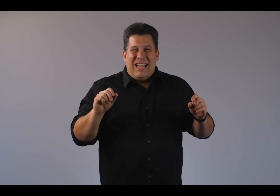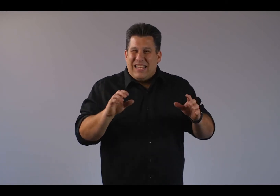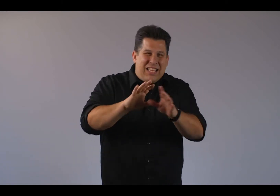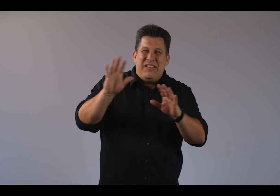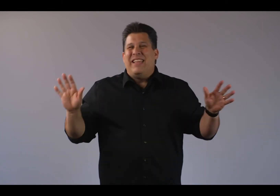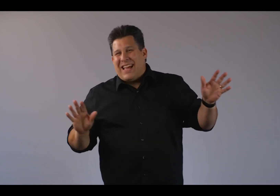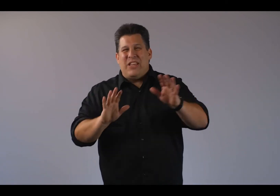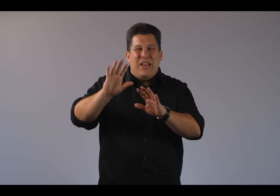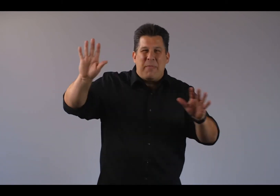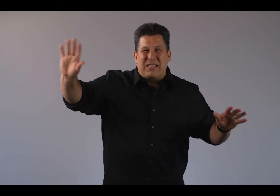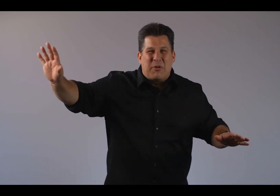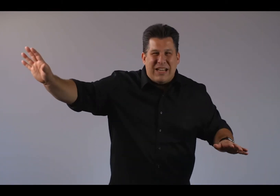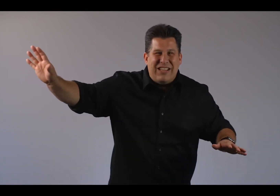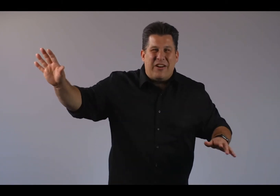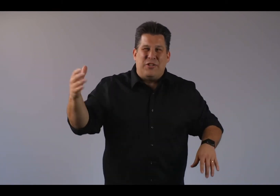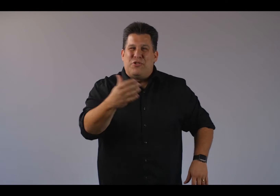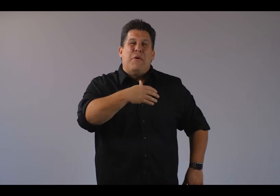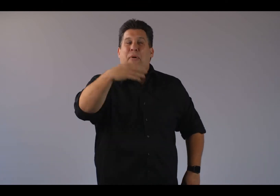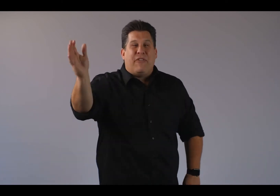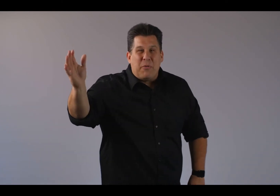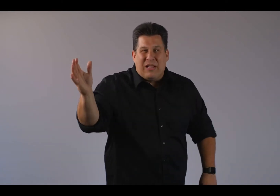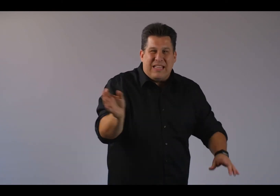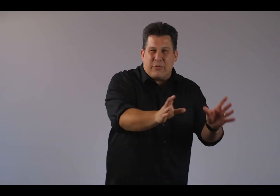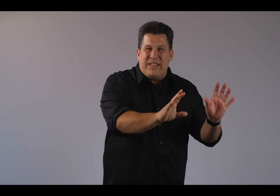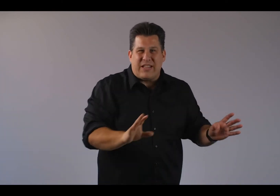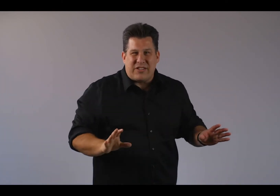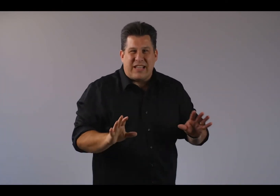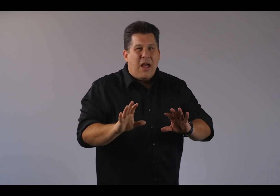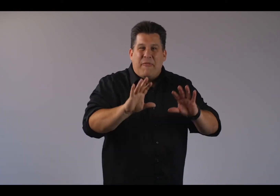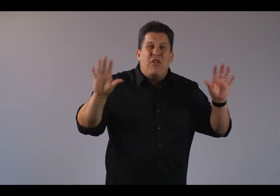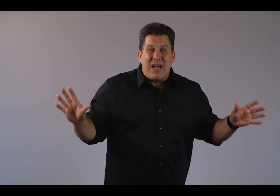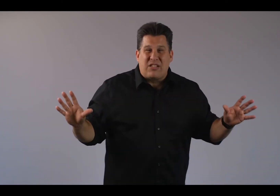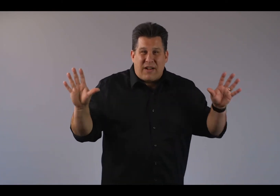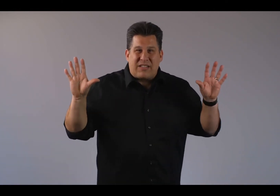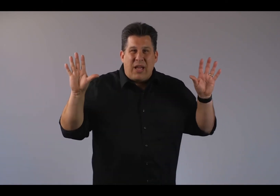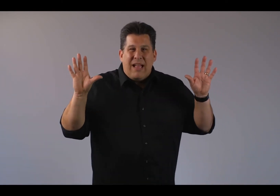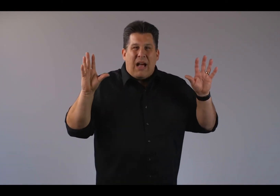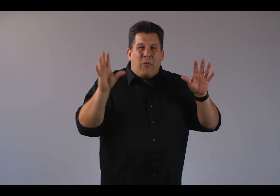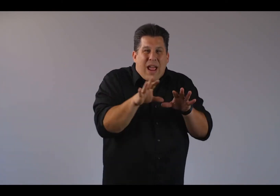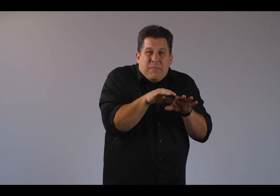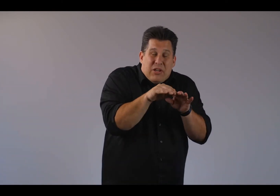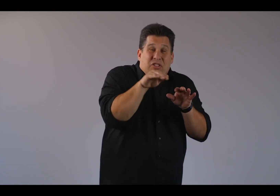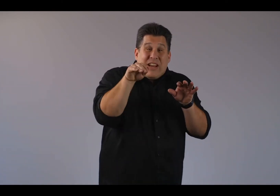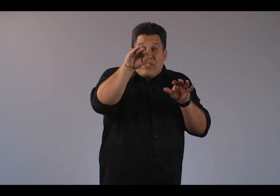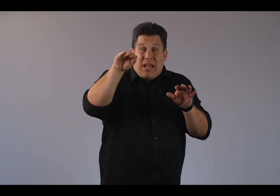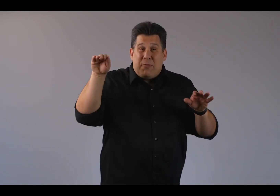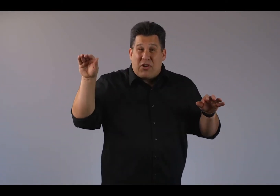Like, yeah, you'd hear about some crazy artist who drew the perfect Mona Lisa with his etch-a-sketch. But for the rest of us, a random little stair step was all